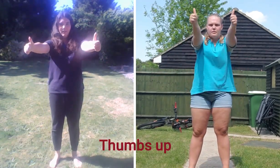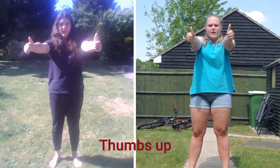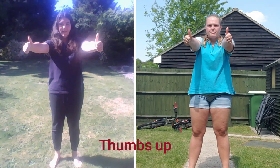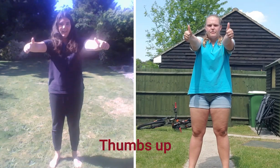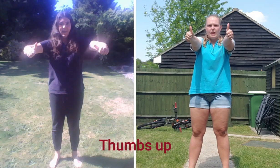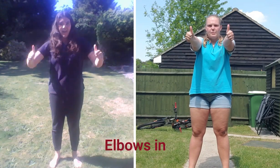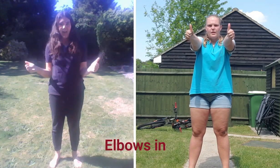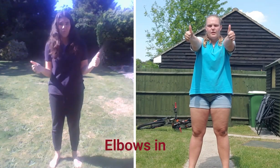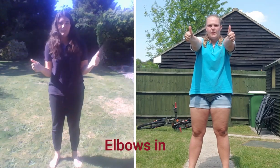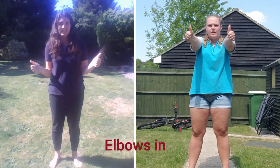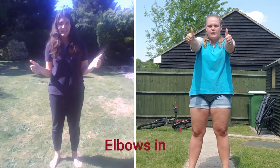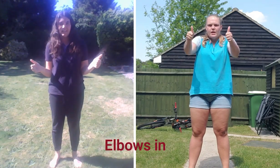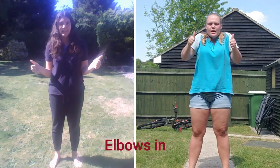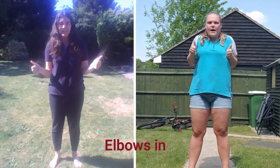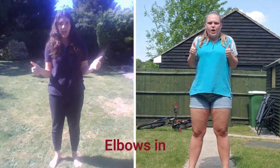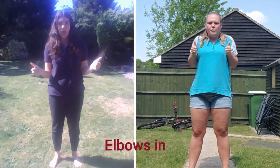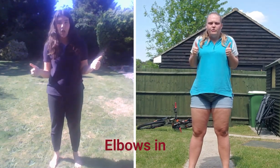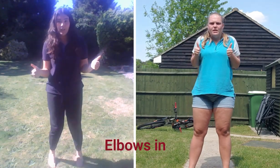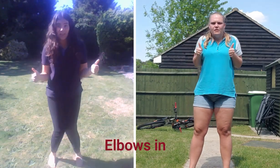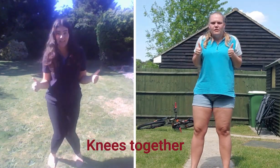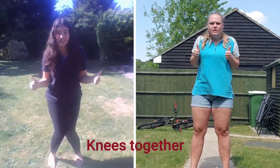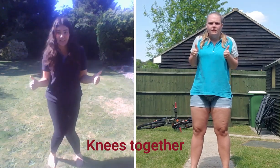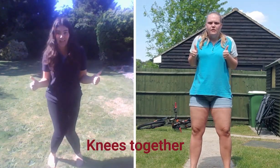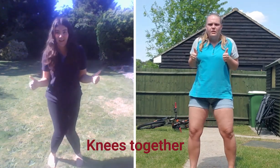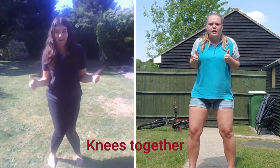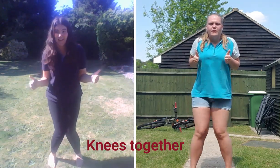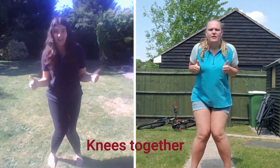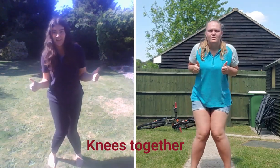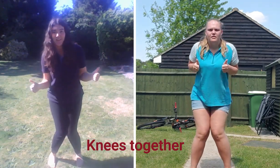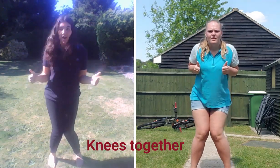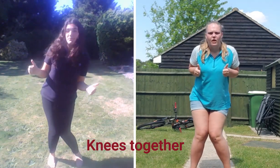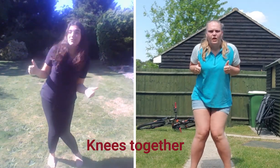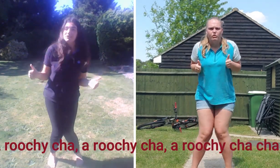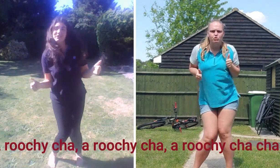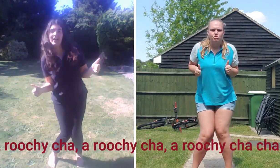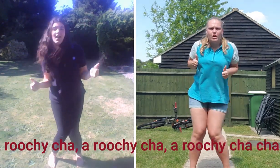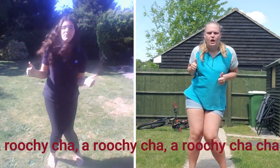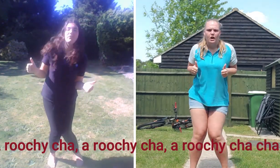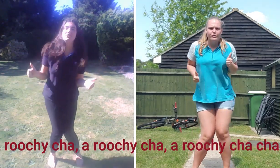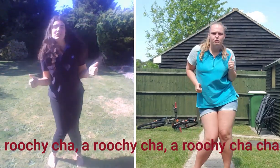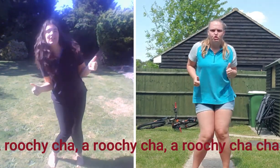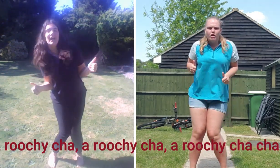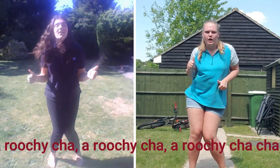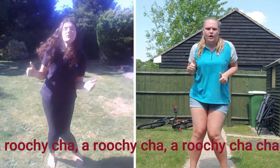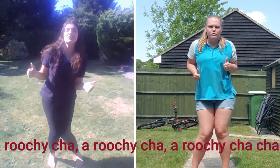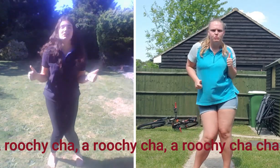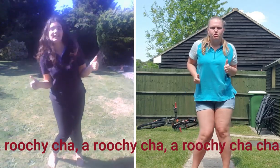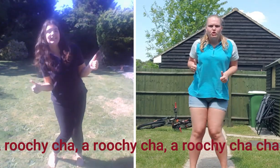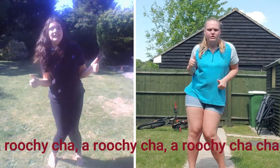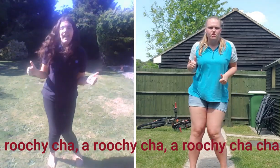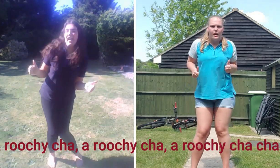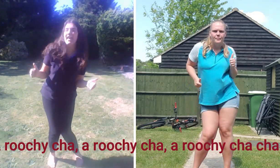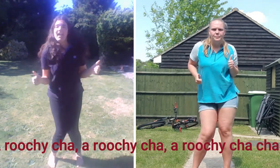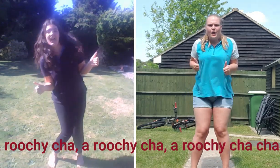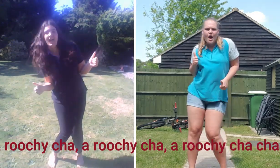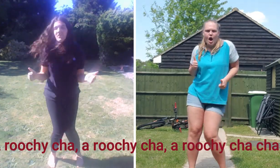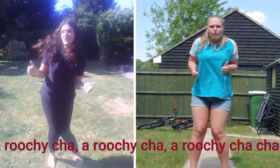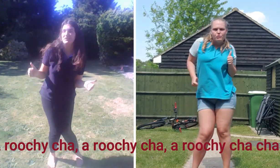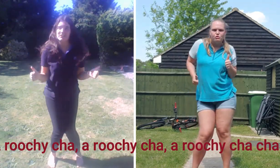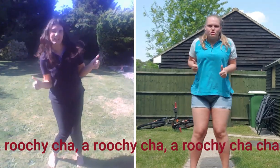up, thumbs up, elbows in, knees together, a-roo-cha-cha, a-roo-cha-cha, a-roo-cha-cha,